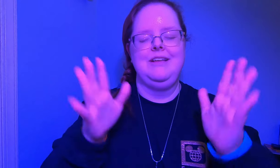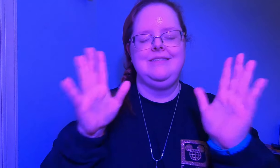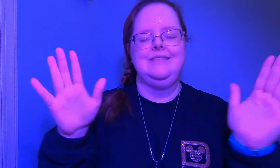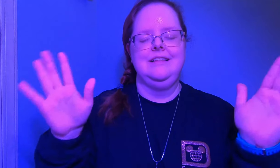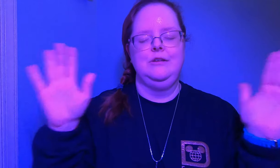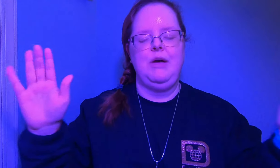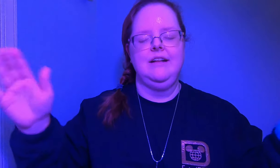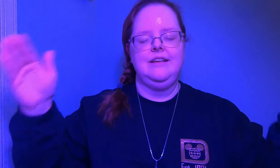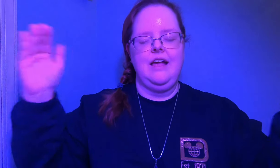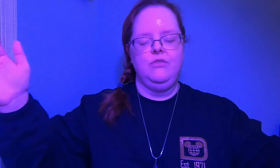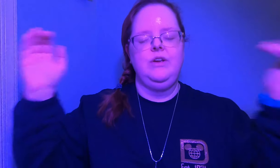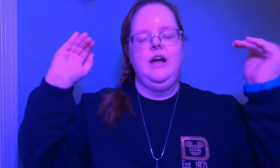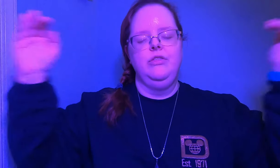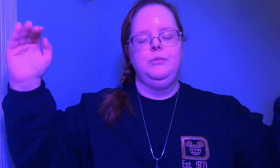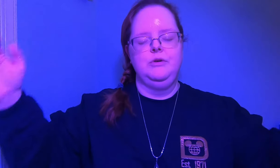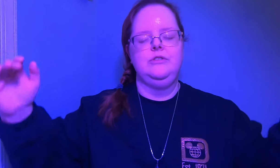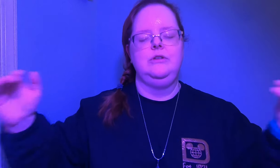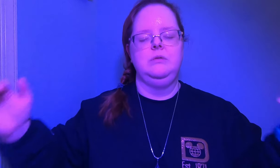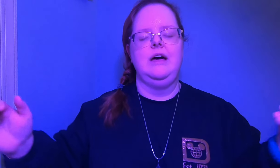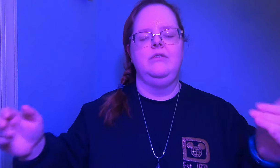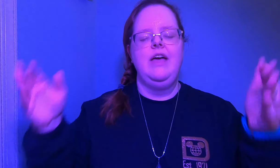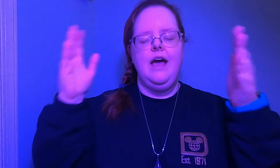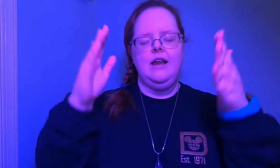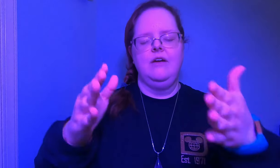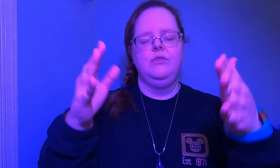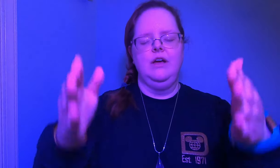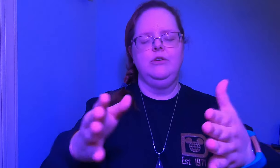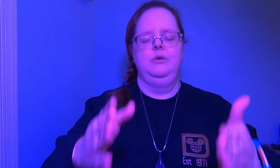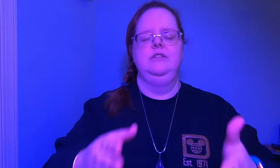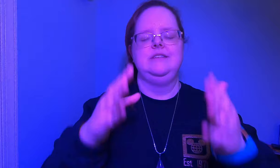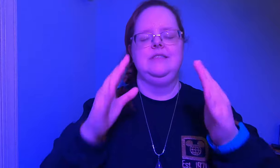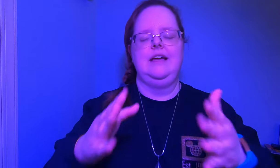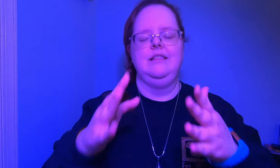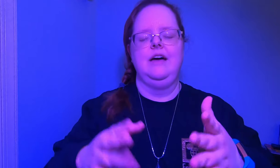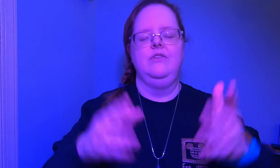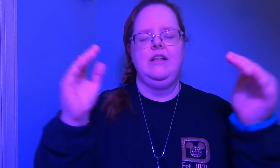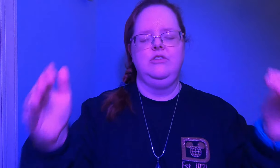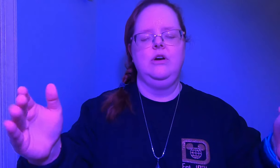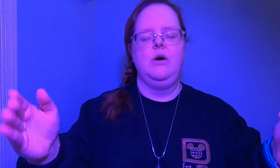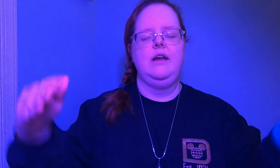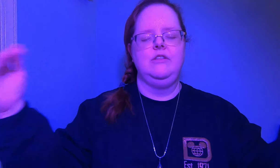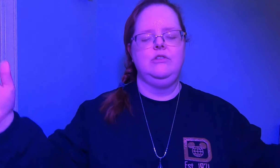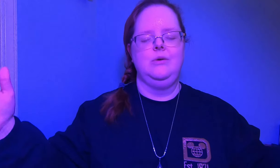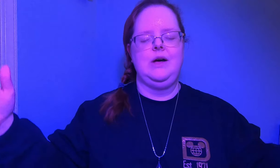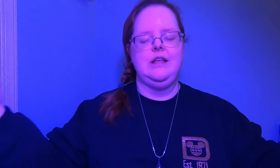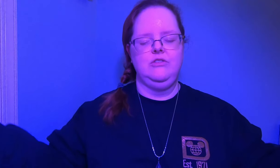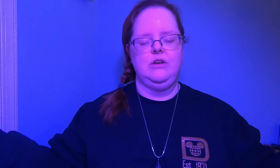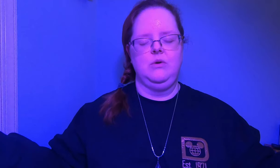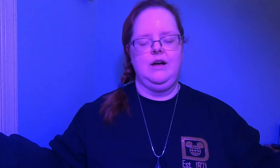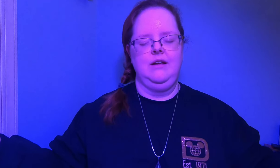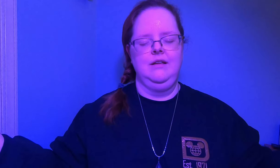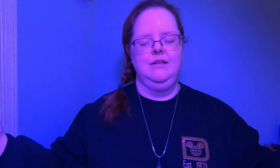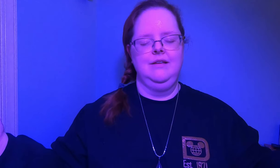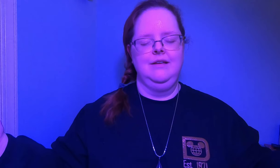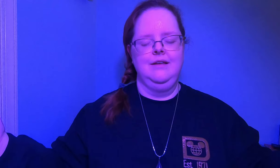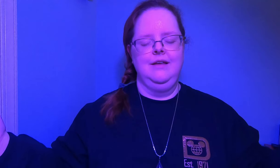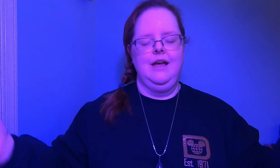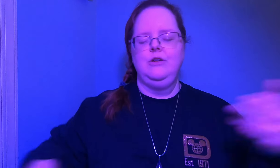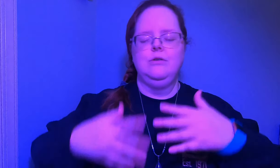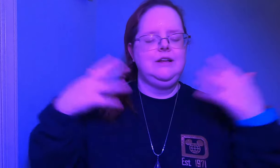it's still impacting every other person you love and every other person they love and so on and so on and so on and you don't